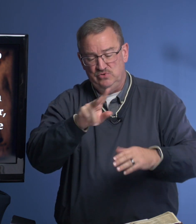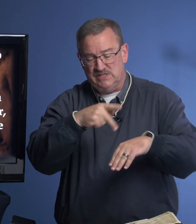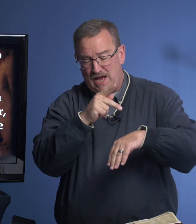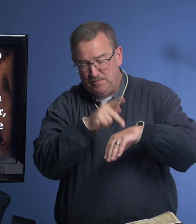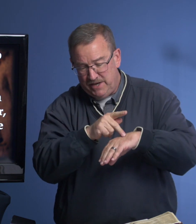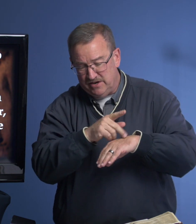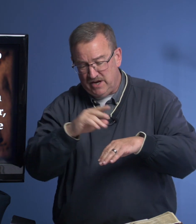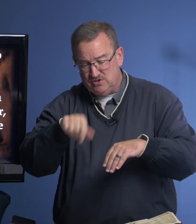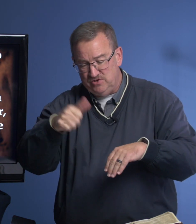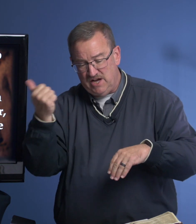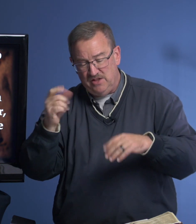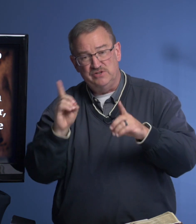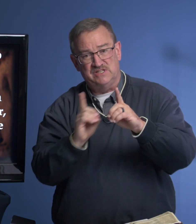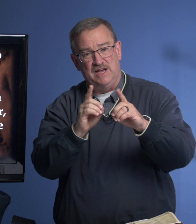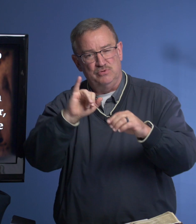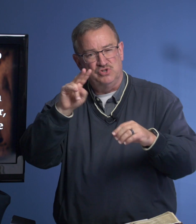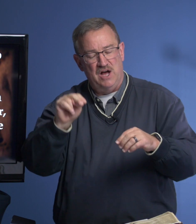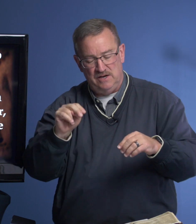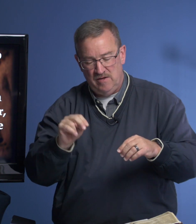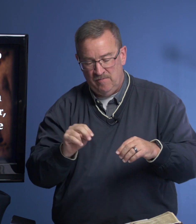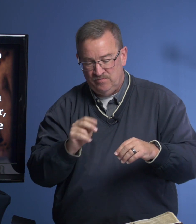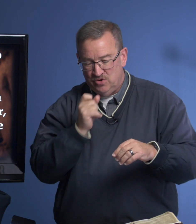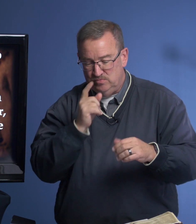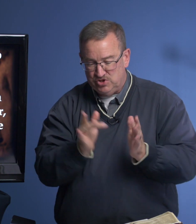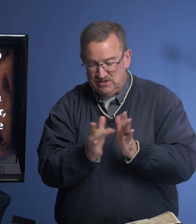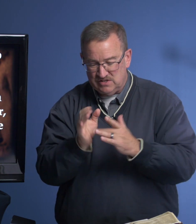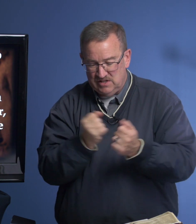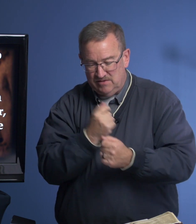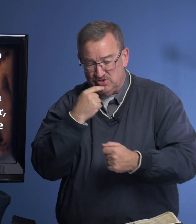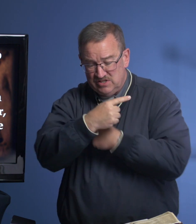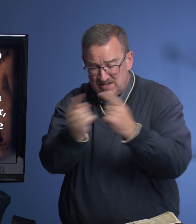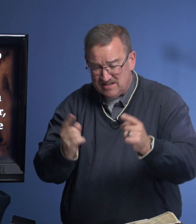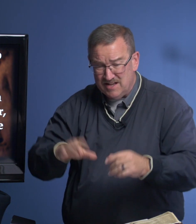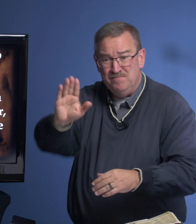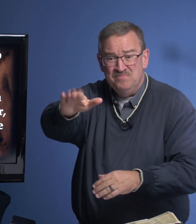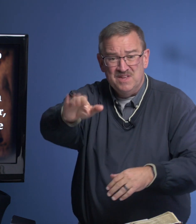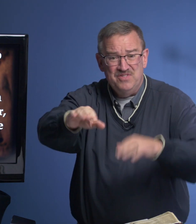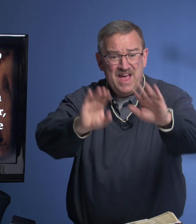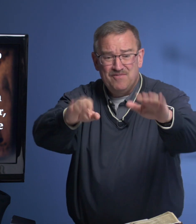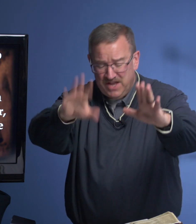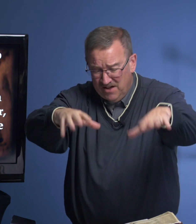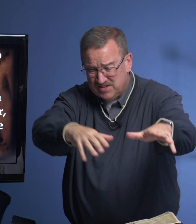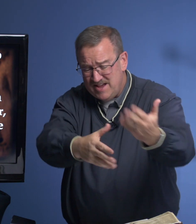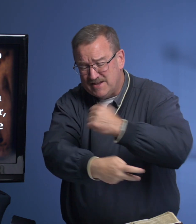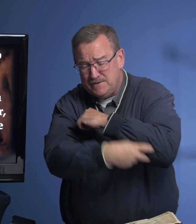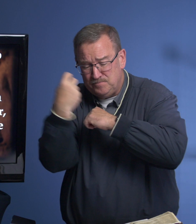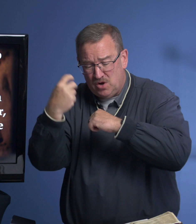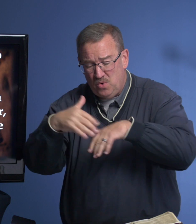Simon Peter and to the other disciple, John, whom Jesus loved. And she said to them, They have taken away